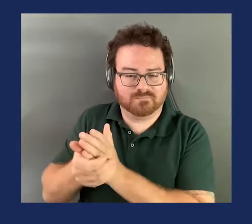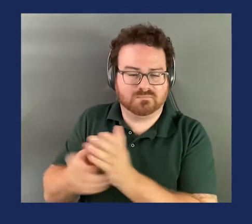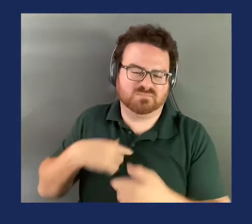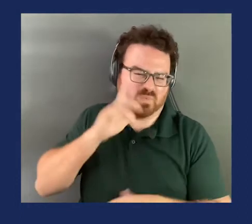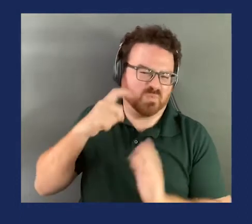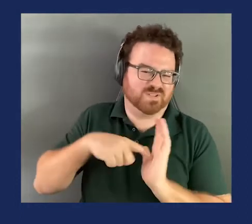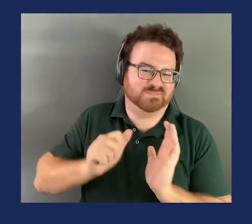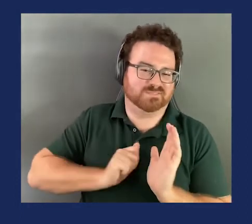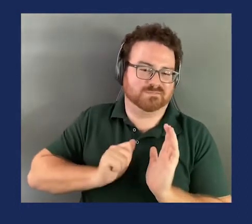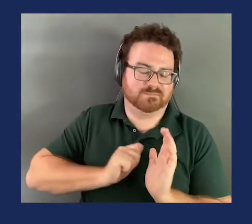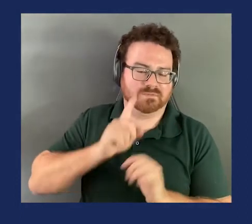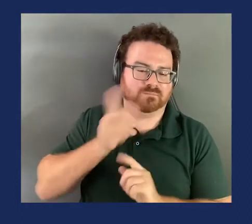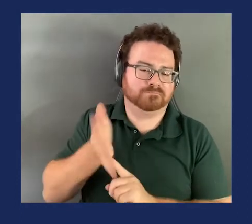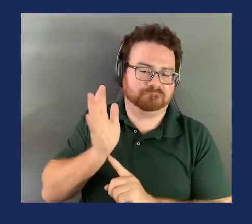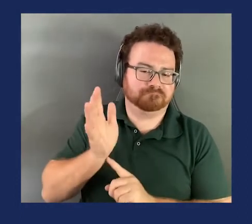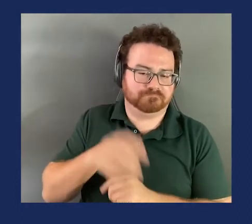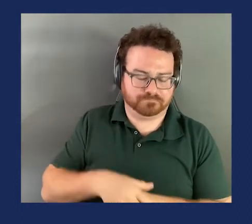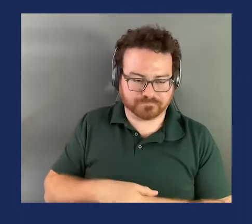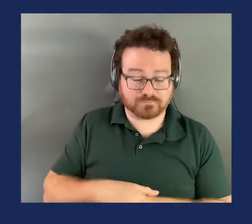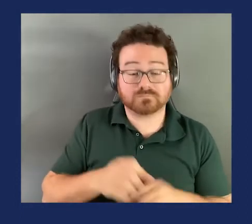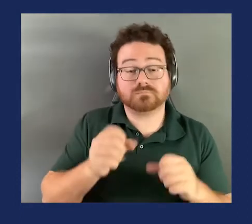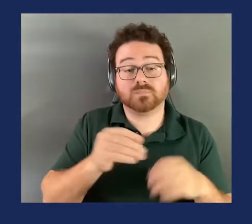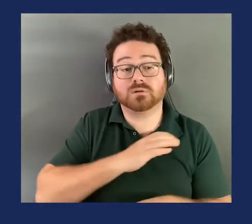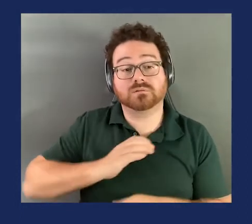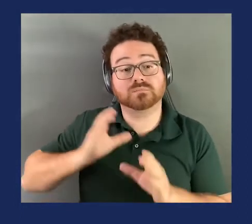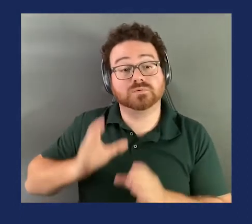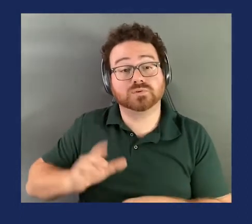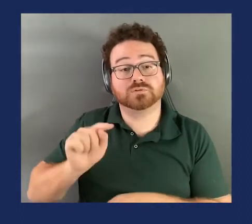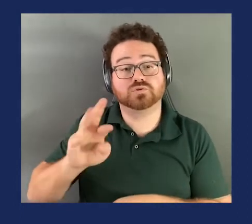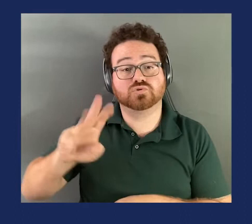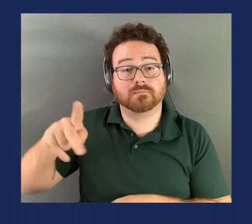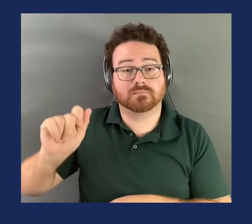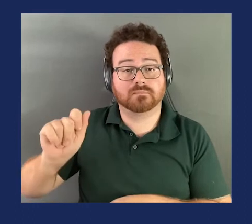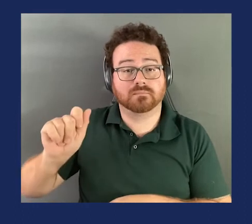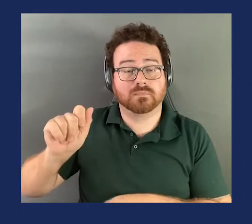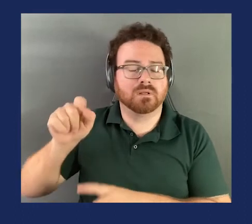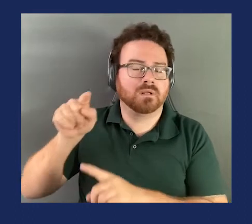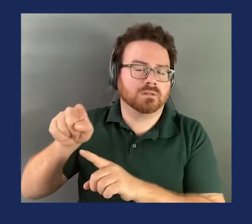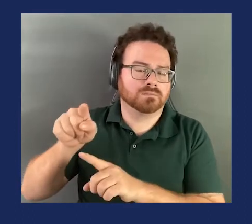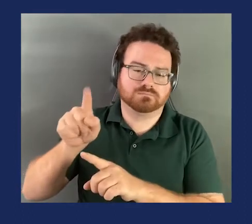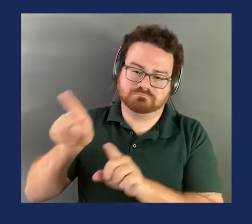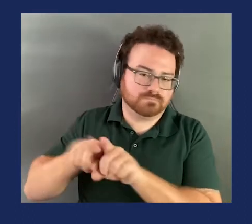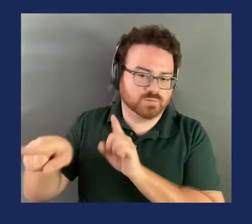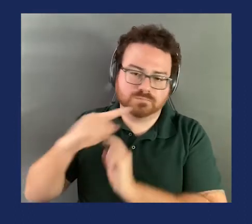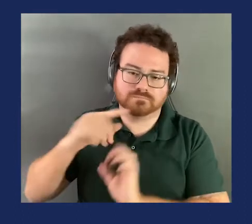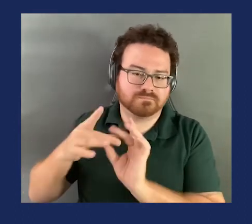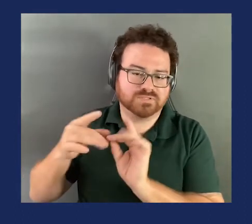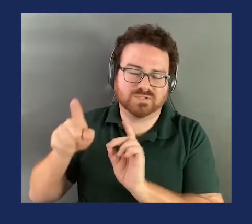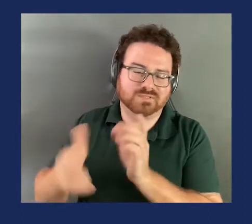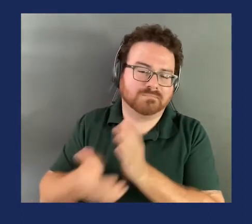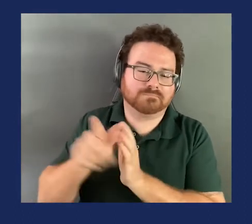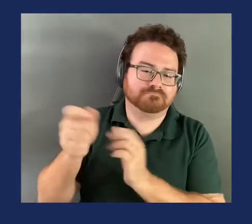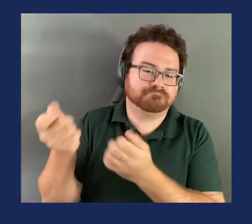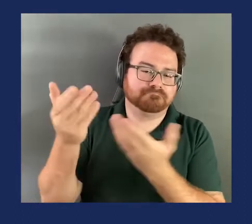myself for five minutes and say, Commissioner Trompka, you know, this, as you mentioned, is an amendment you brought up before in the